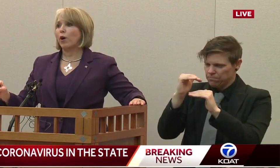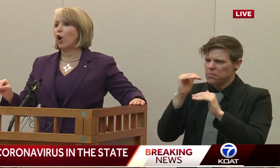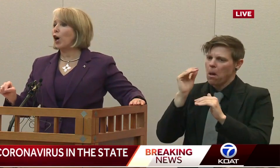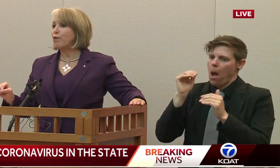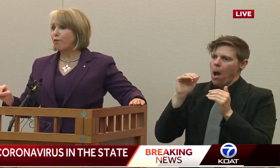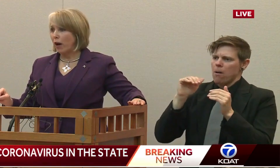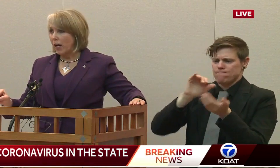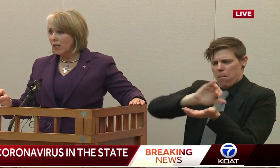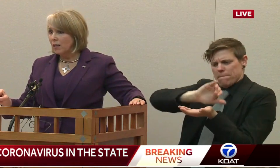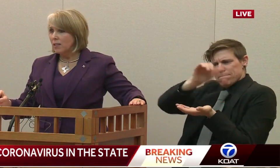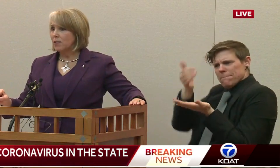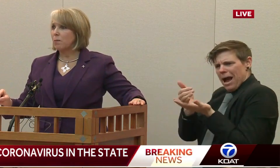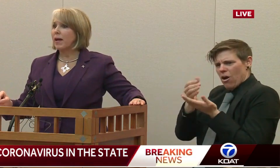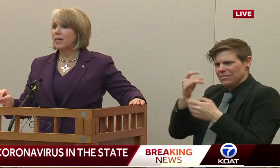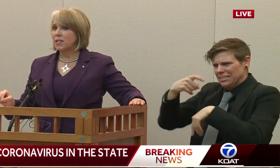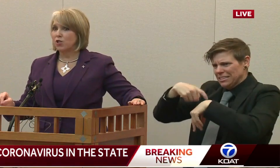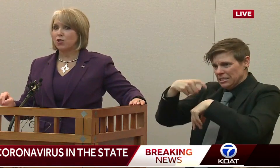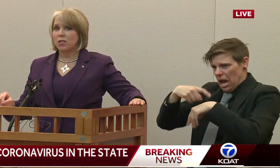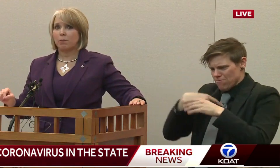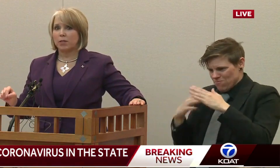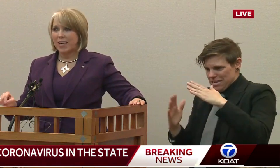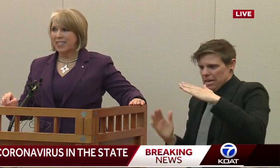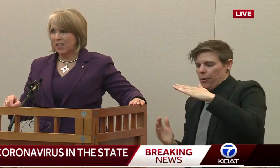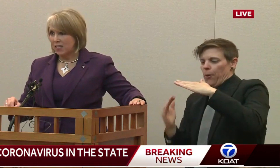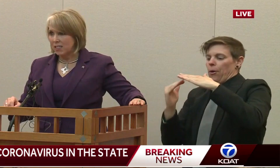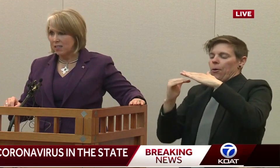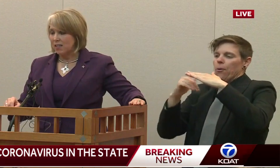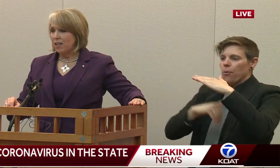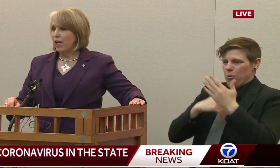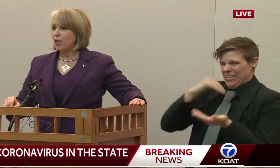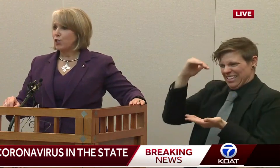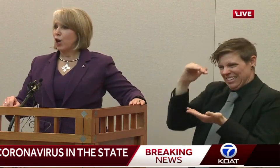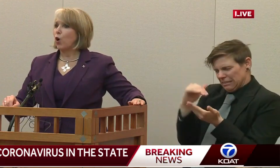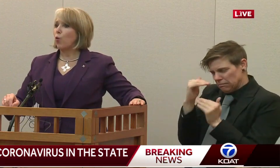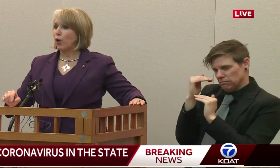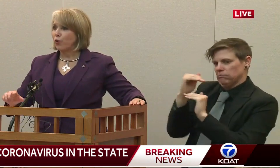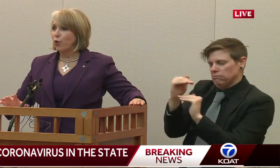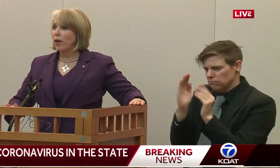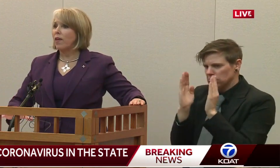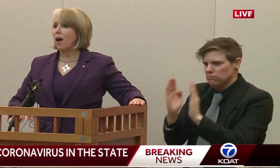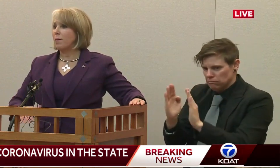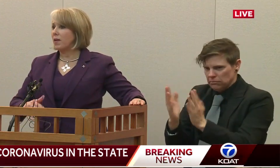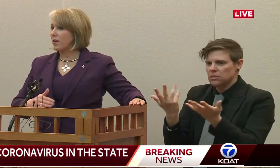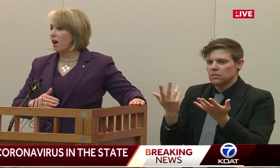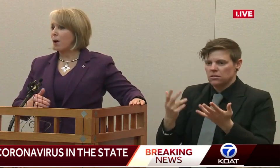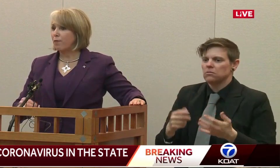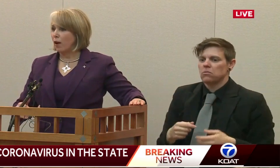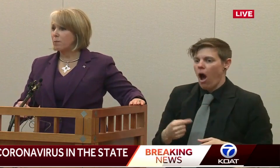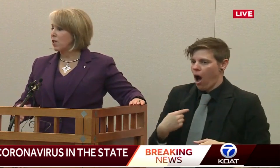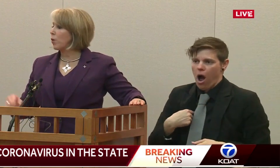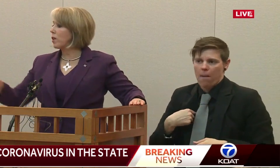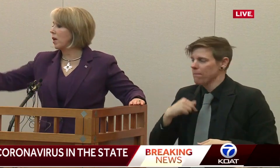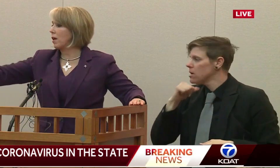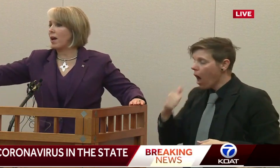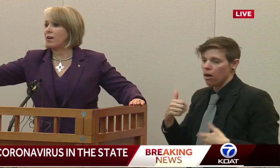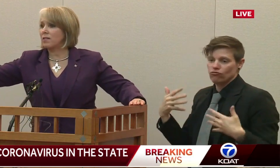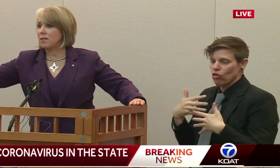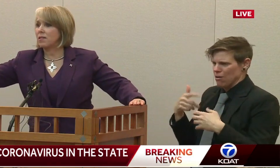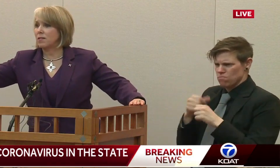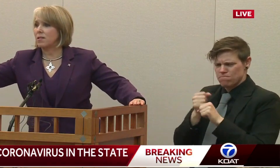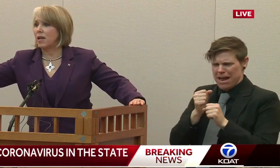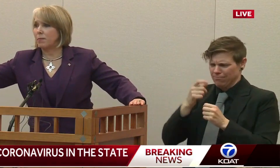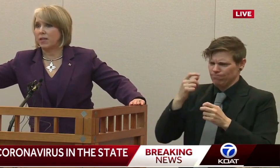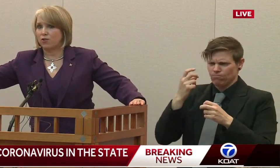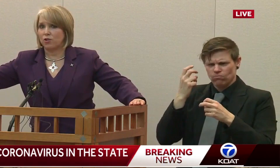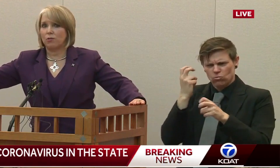But we're unafraid to make decisions that protect us. And so we're doing them in the timeframes that we think get